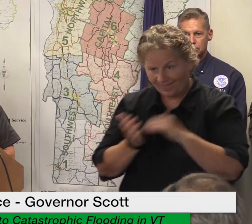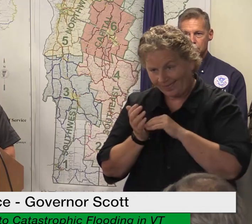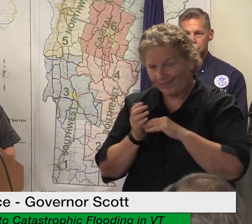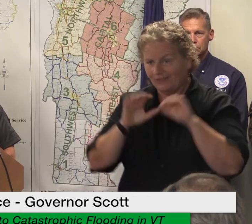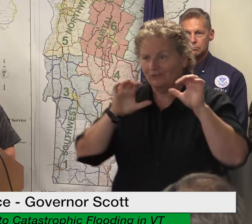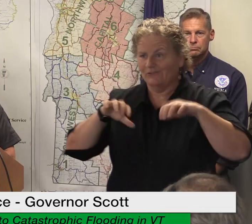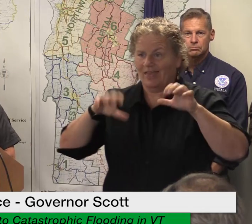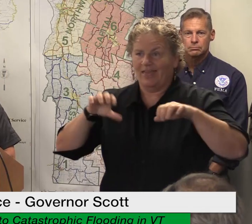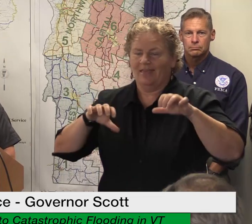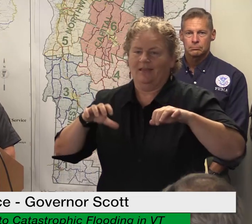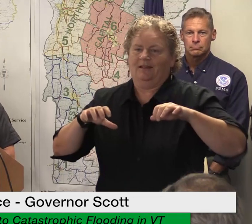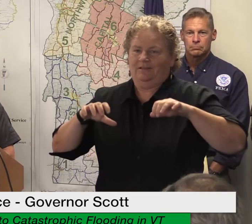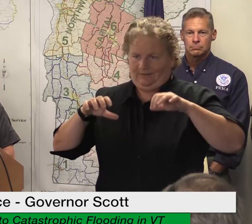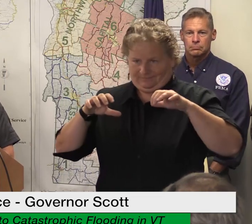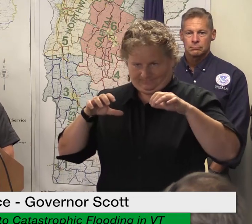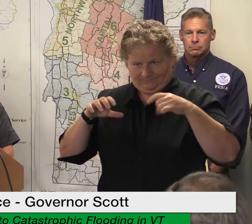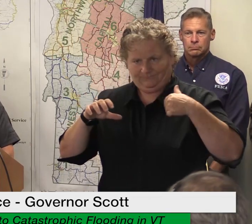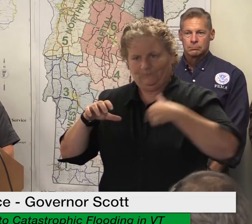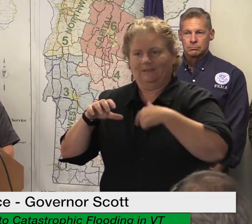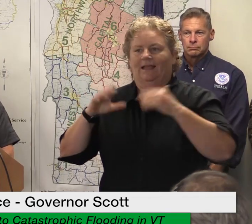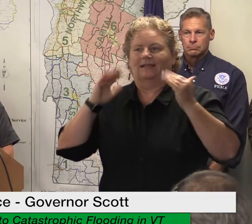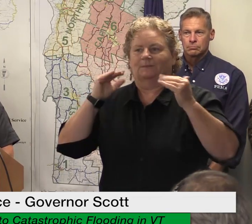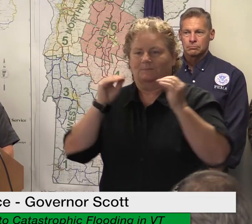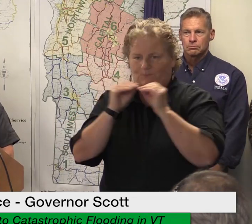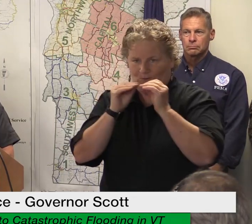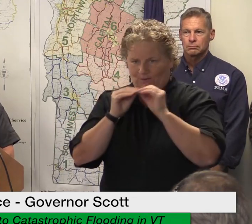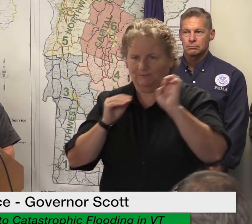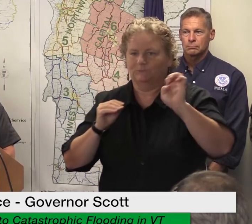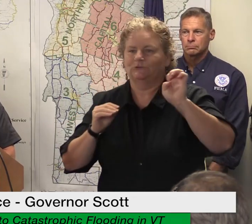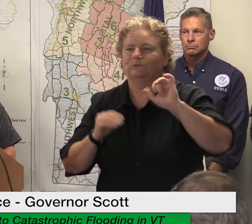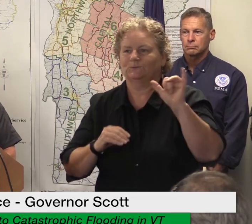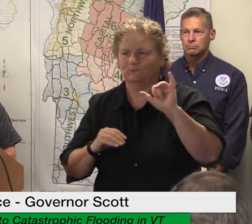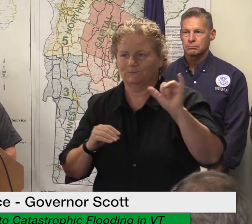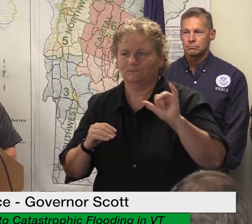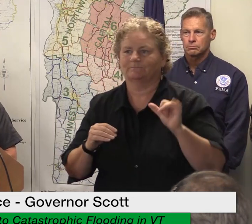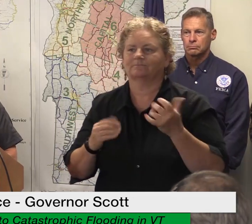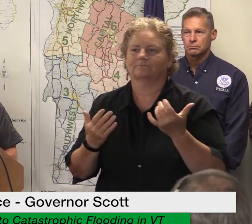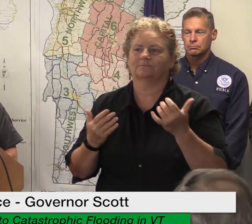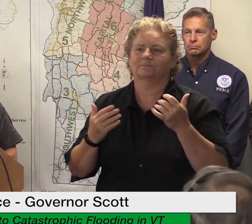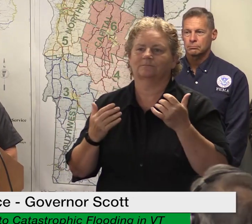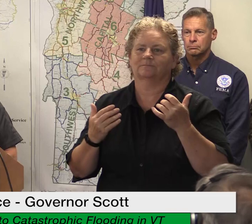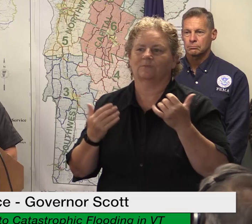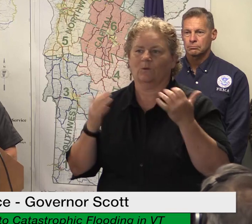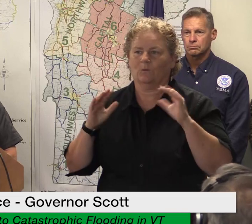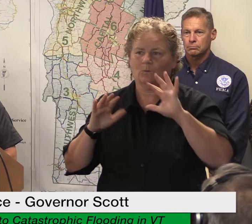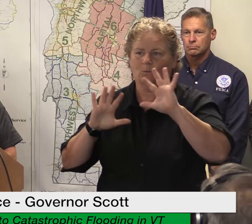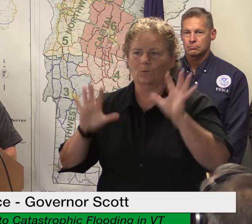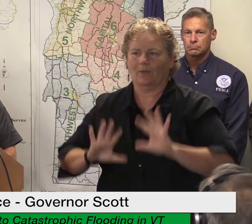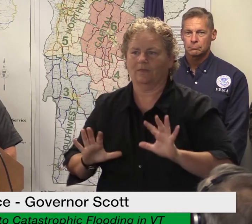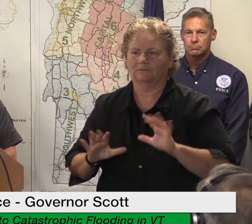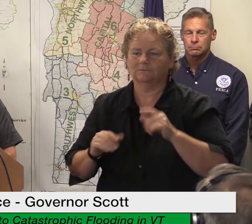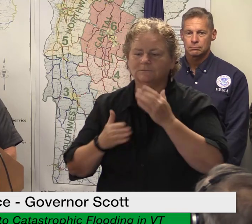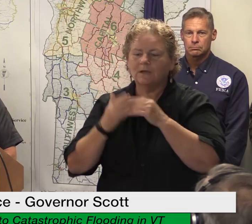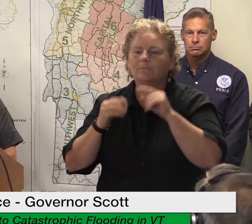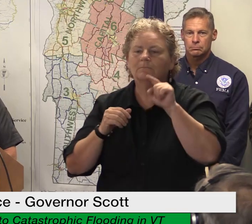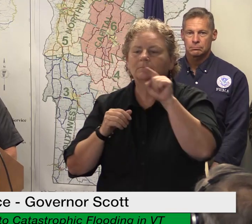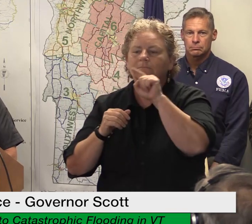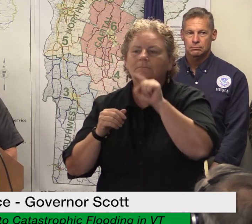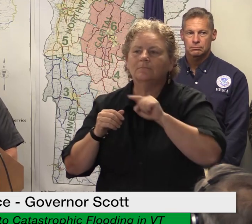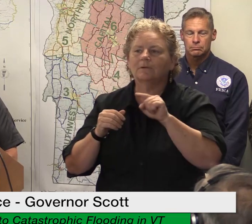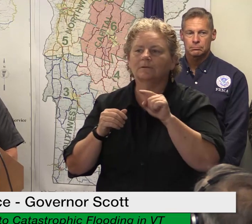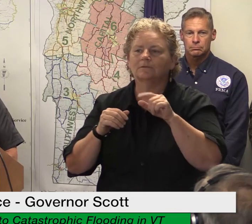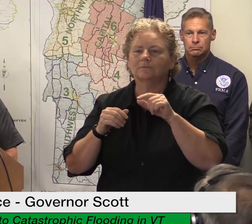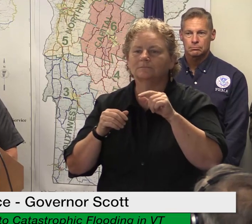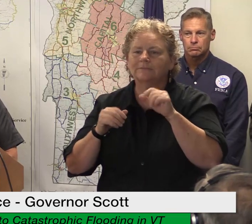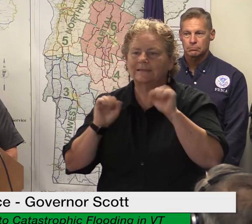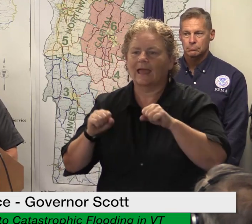to any emergencies today's in today's weather the main threat is localized flash flooding where multiple